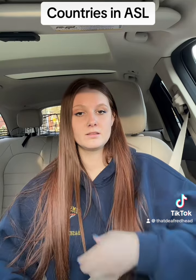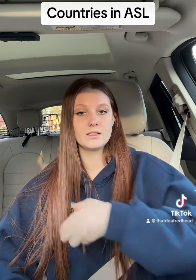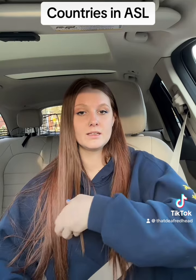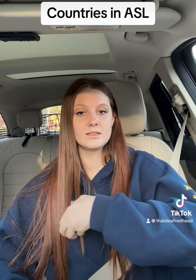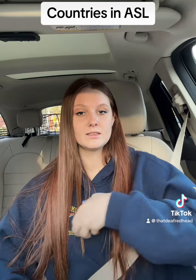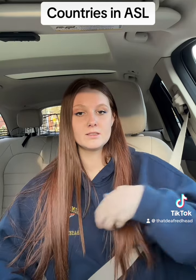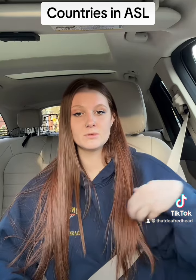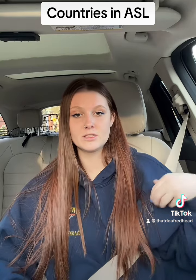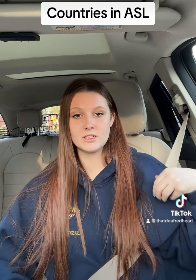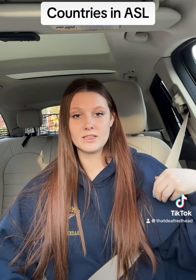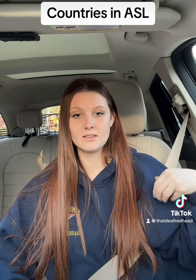Switzerland.